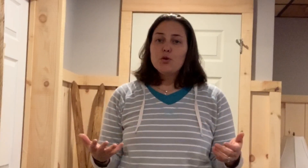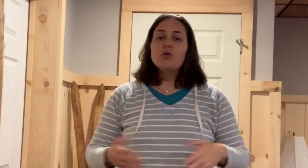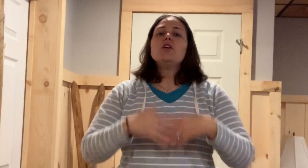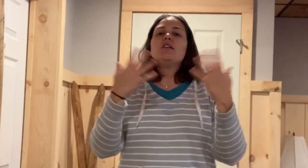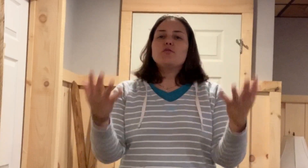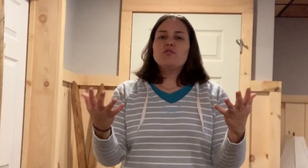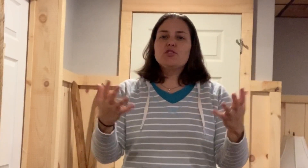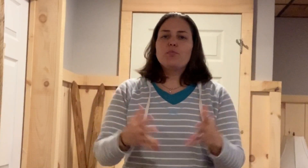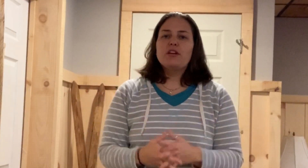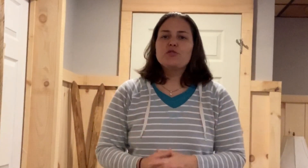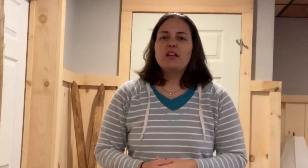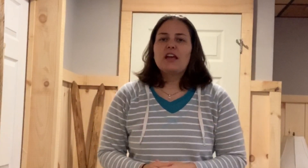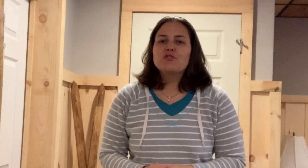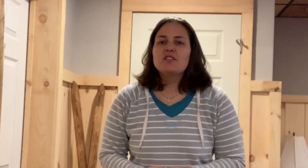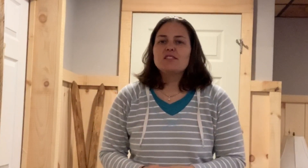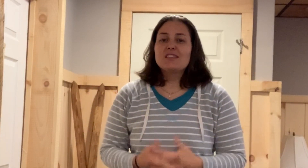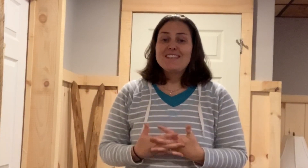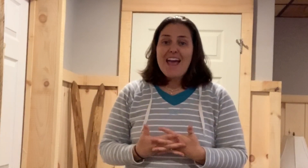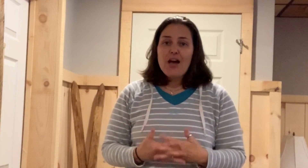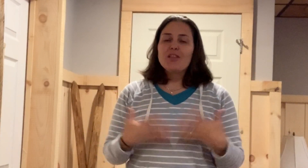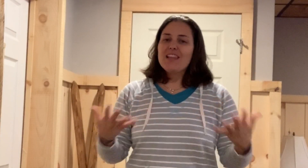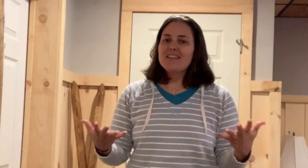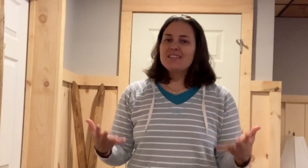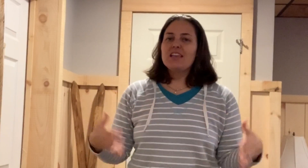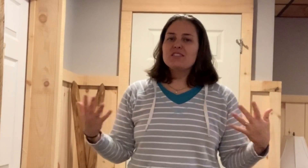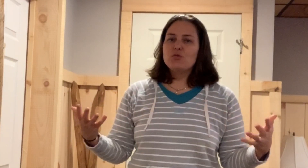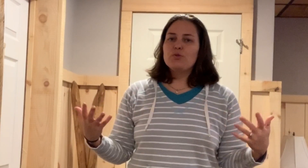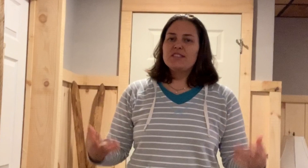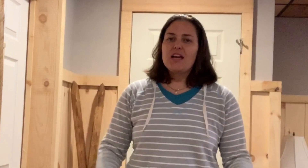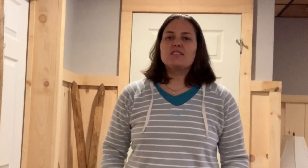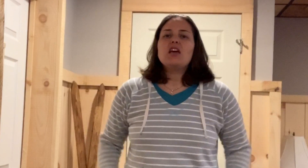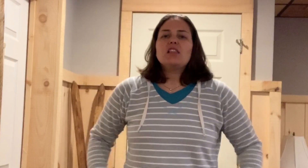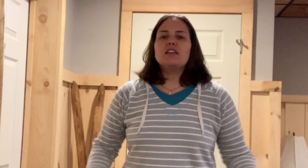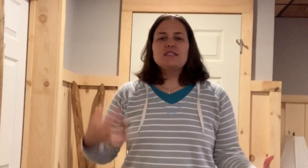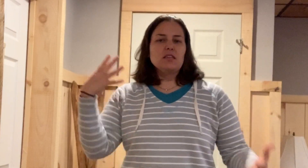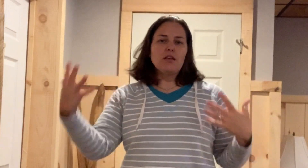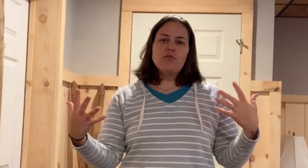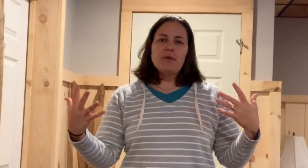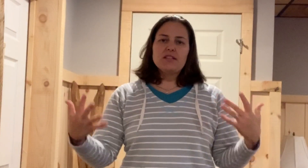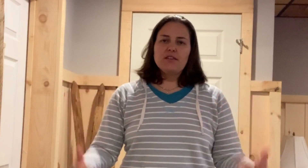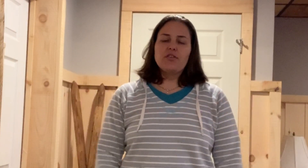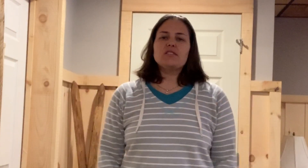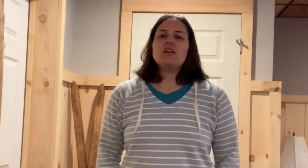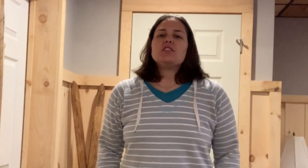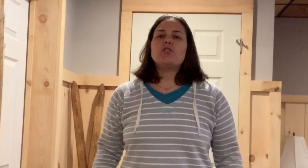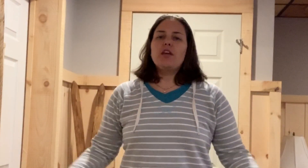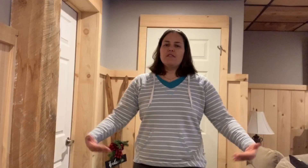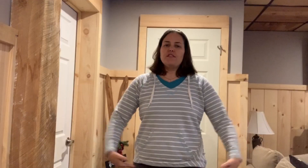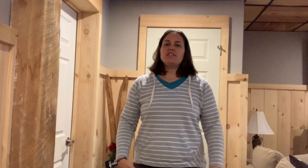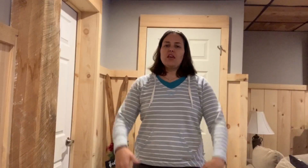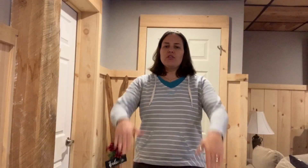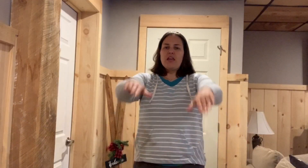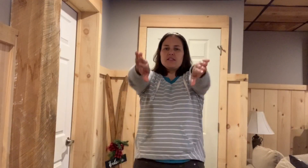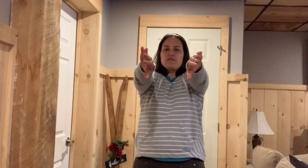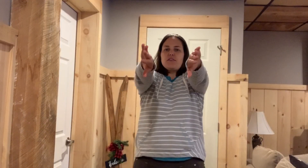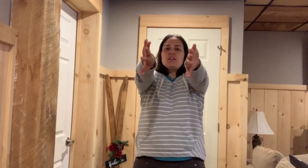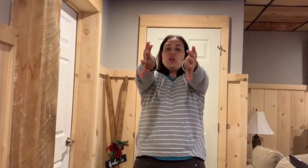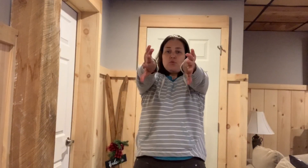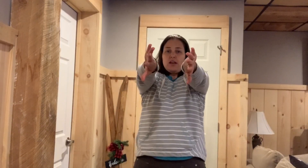cool. So those are your brain training exercises. Now, the last thing is to retest. Let's see if we made a difference. So again, feet together, hands in front. You ready?